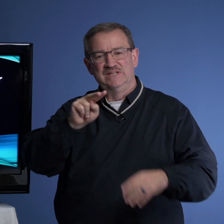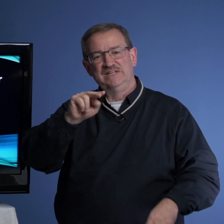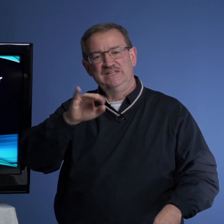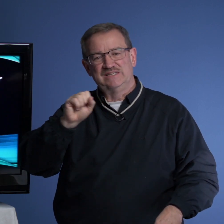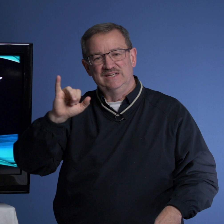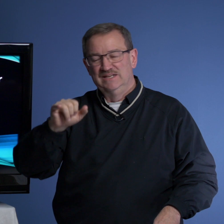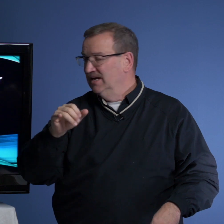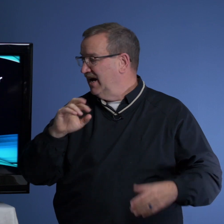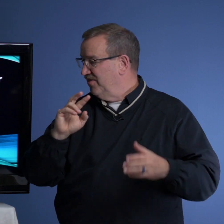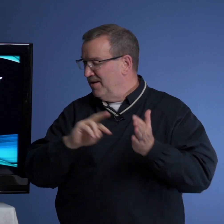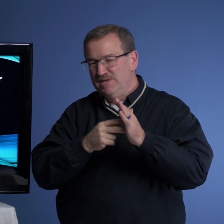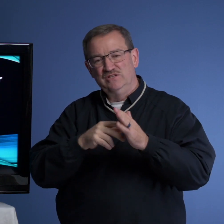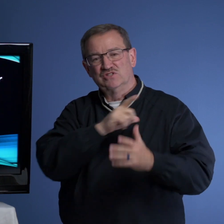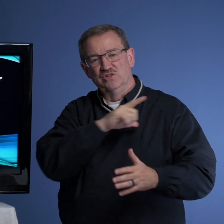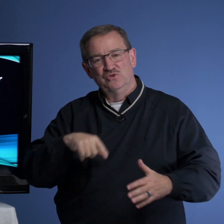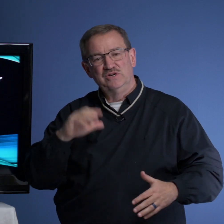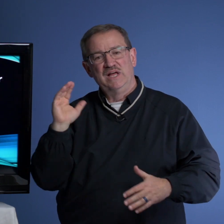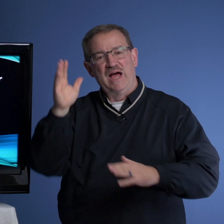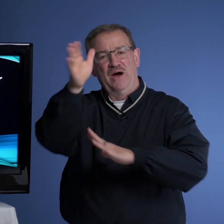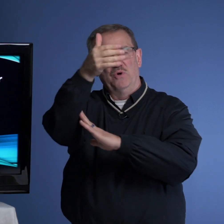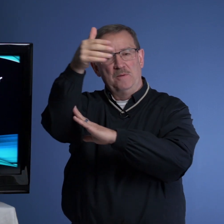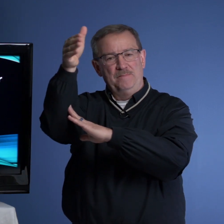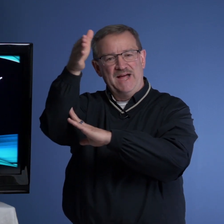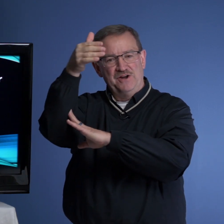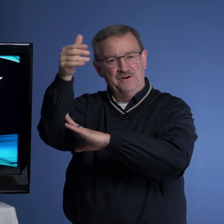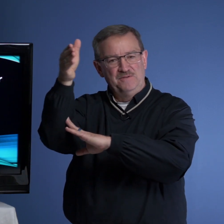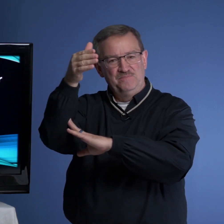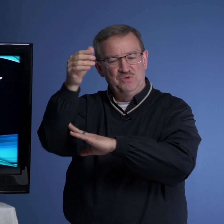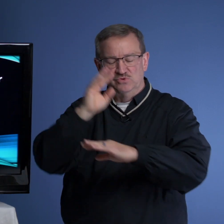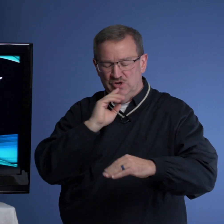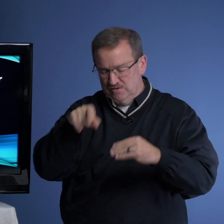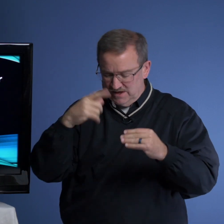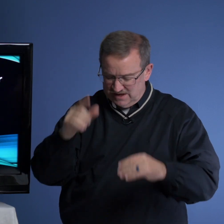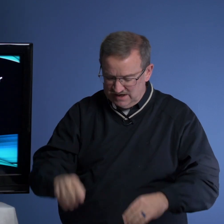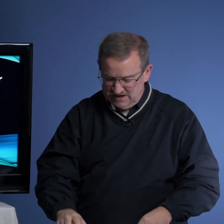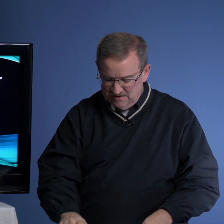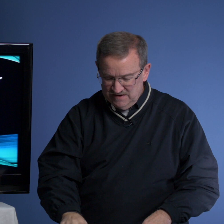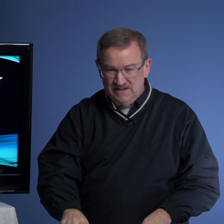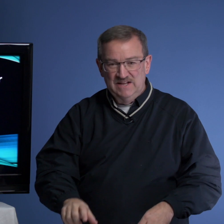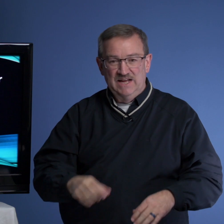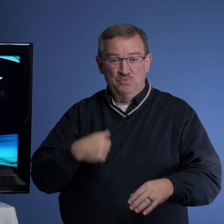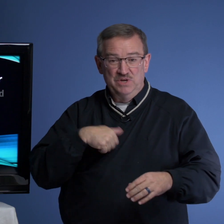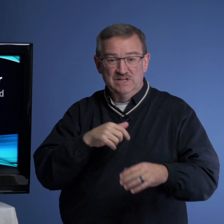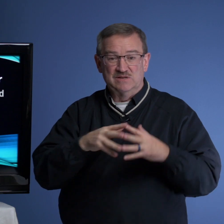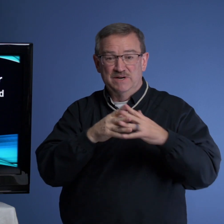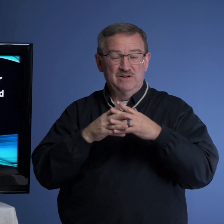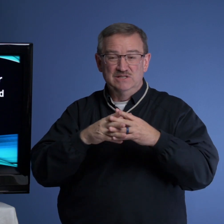Nisi. And that means the Lord, our banner. We'll talk about that later. And we as Americans,